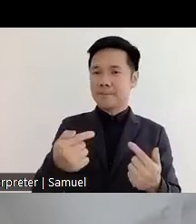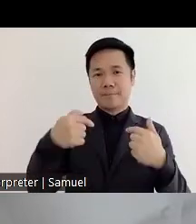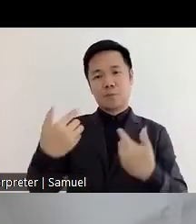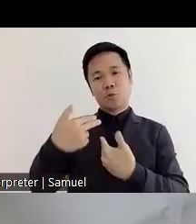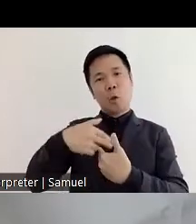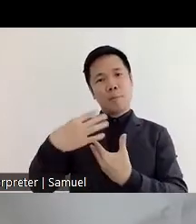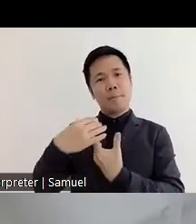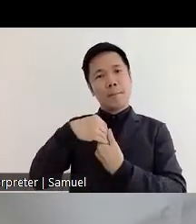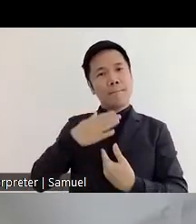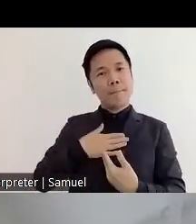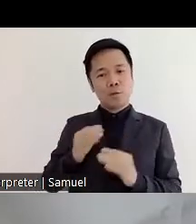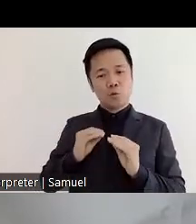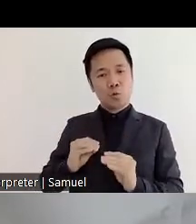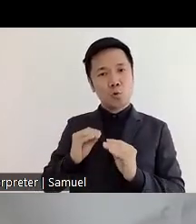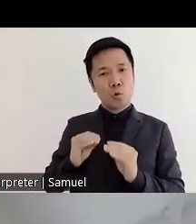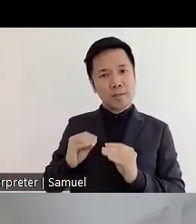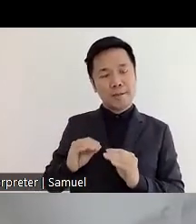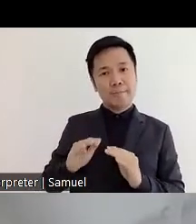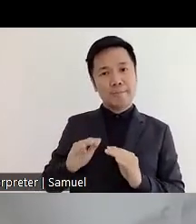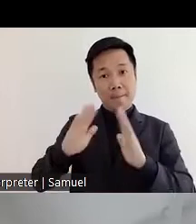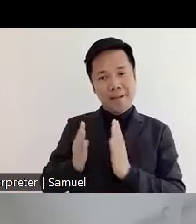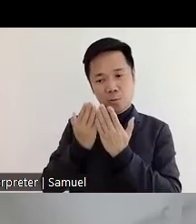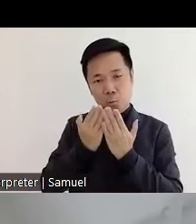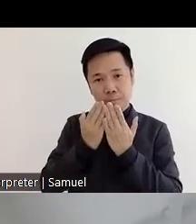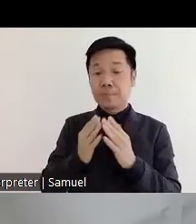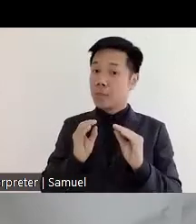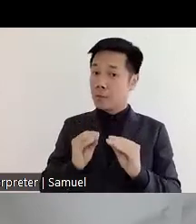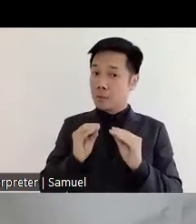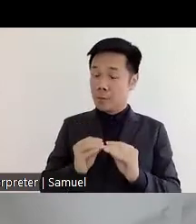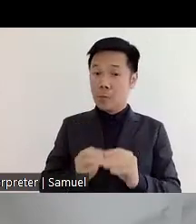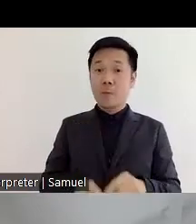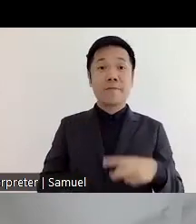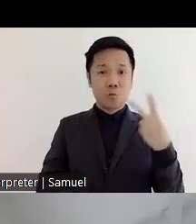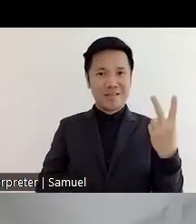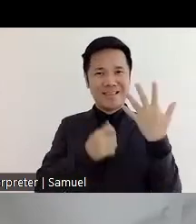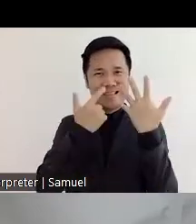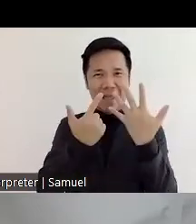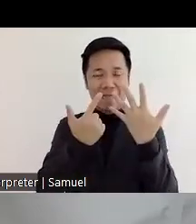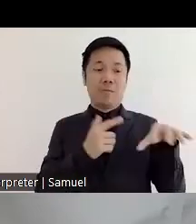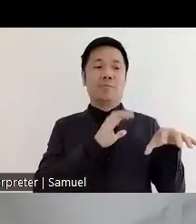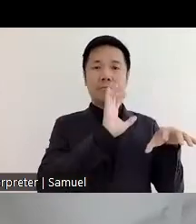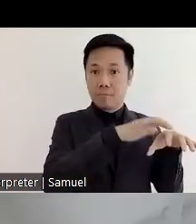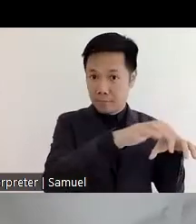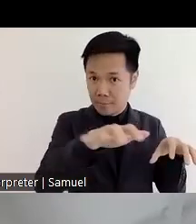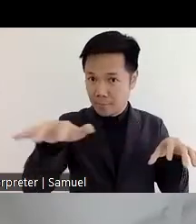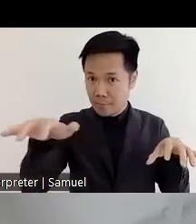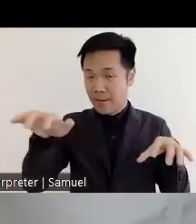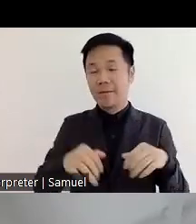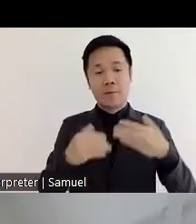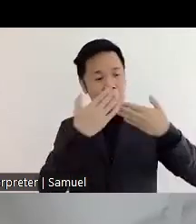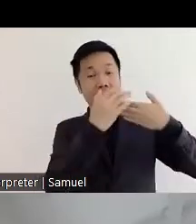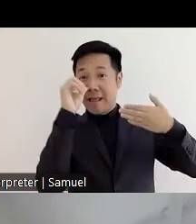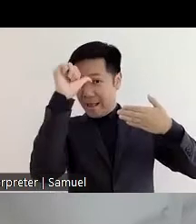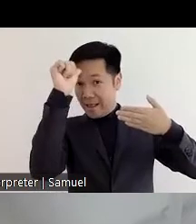We have training centers which we run across about 27 training centers we used to have in 18 states of India